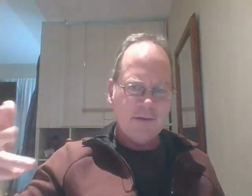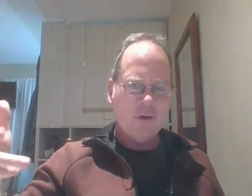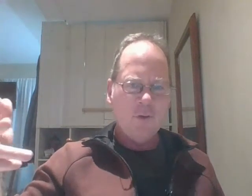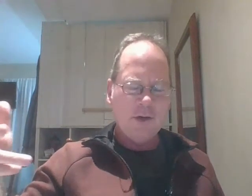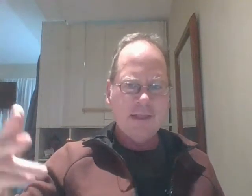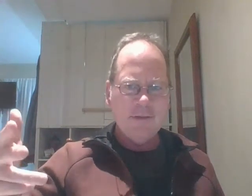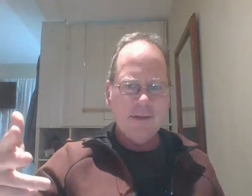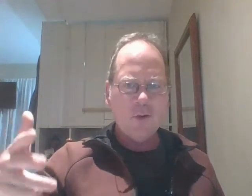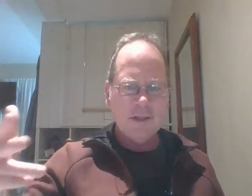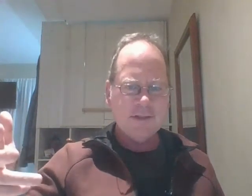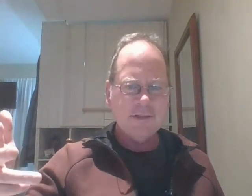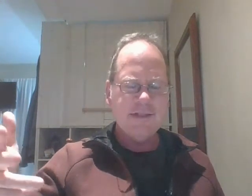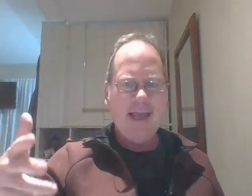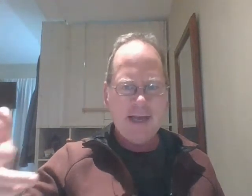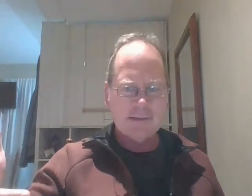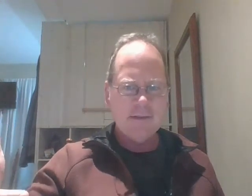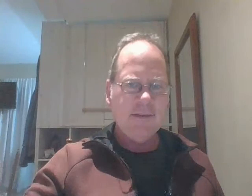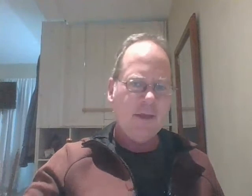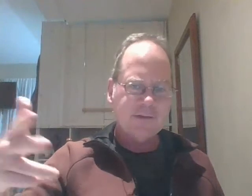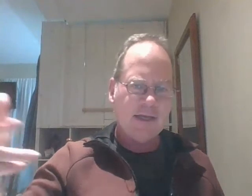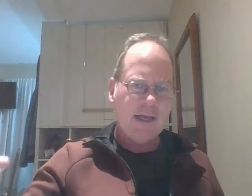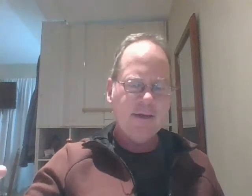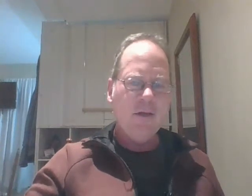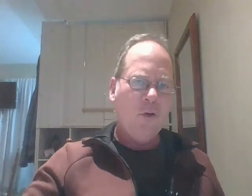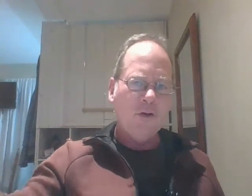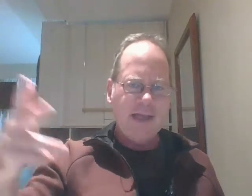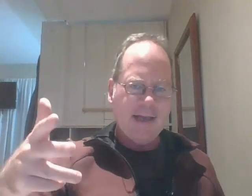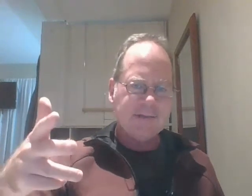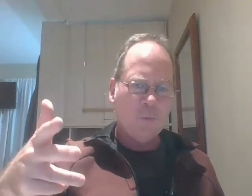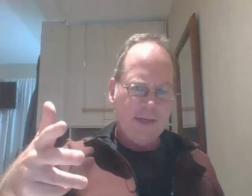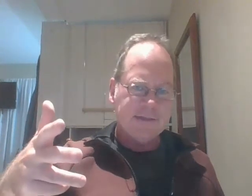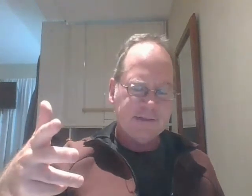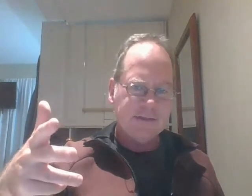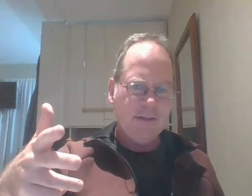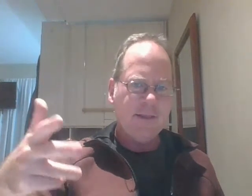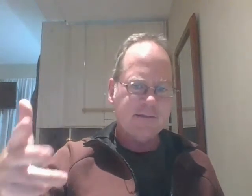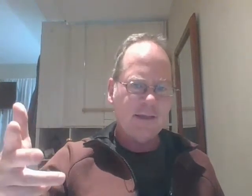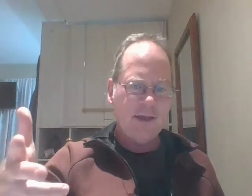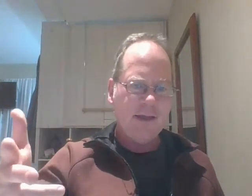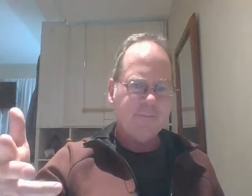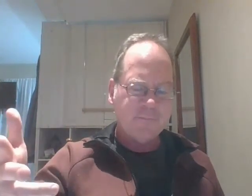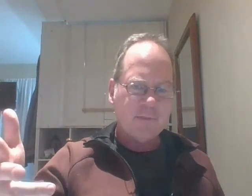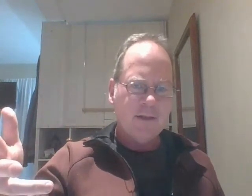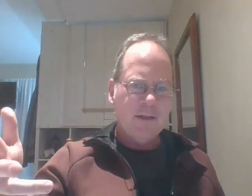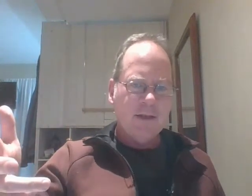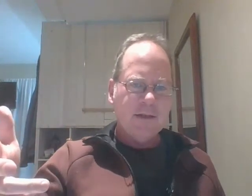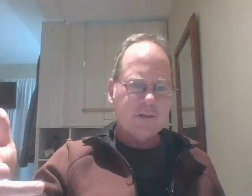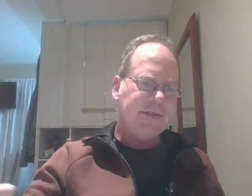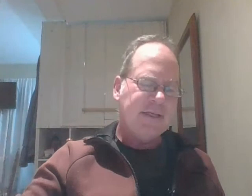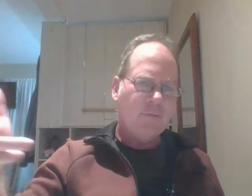are given the questions to ask the other side or to ask witnesses and things like that so he said like